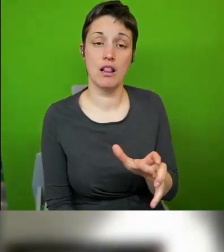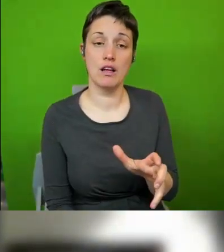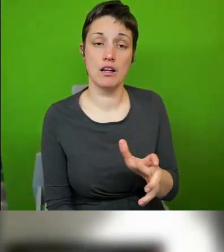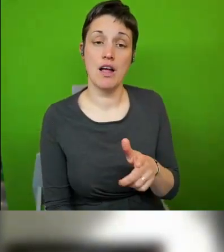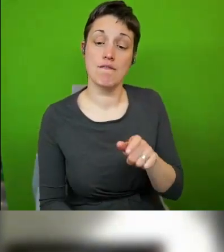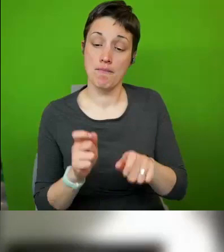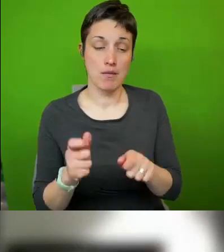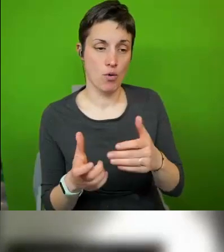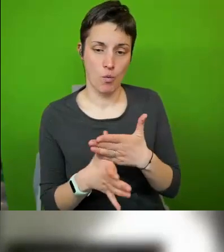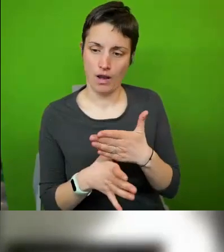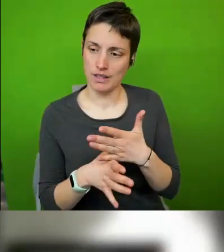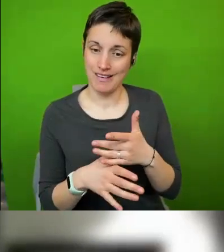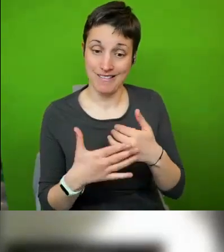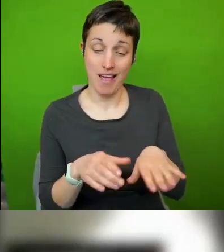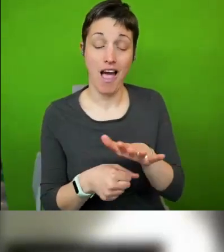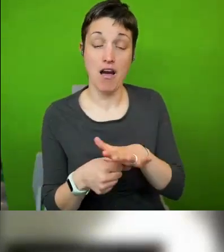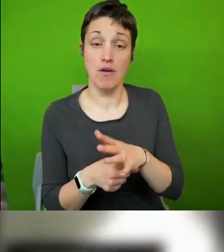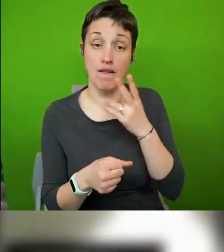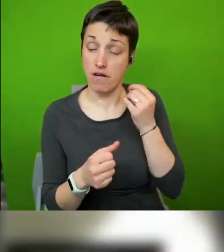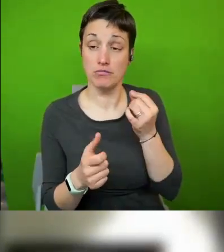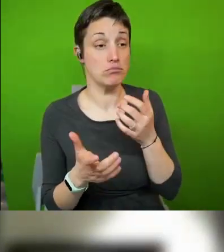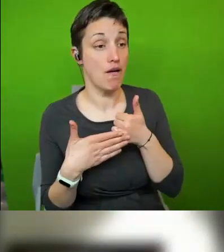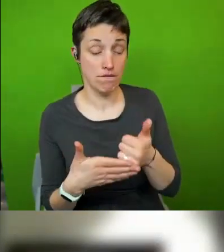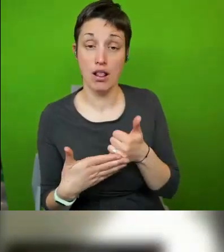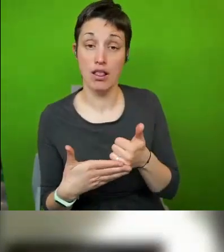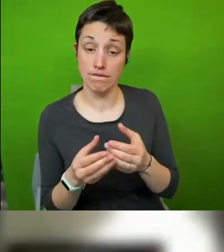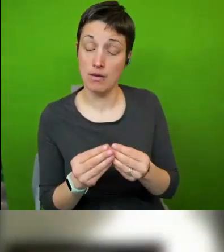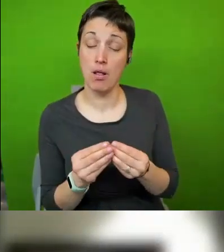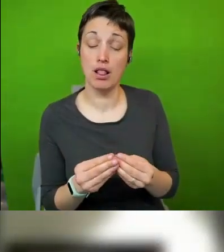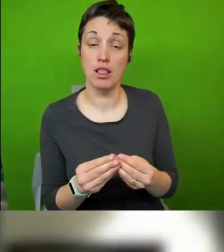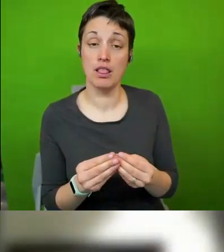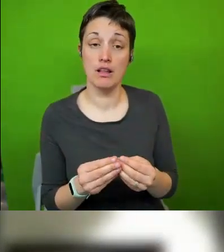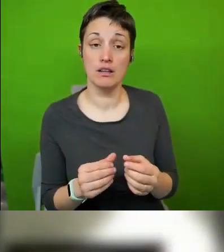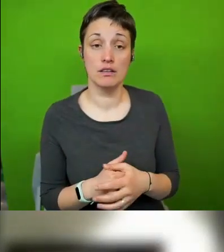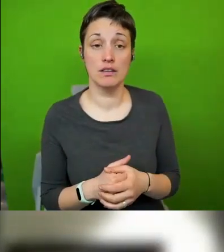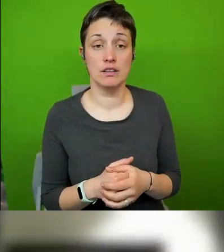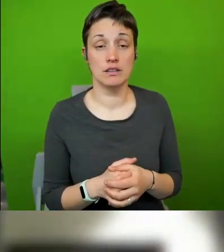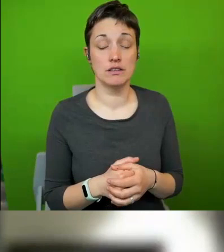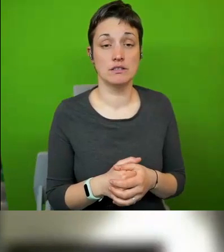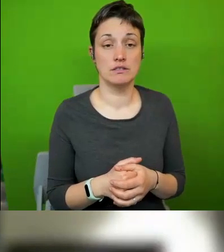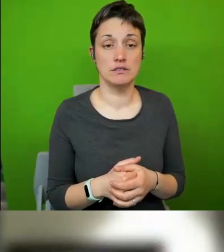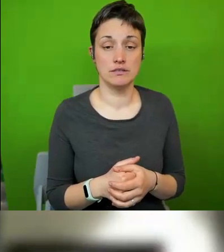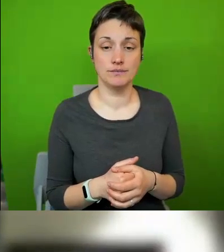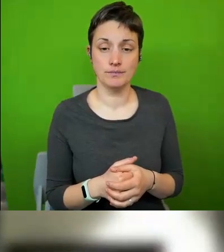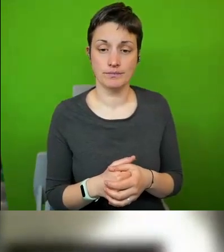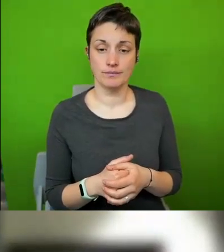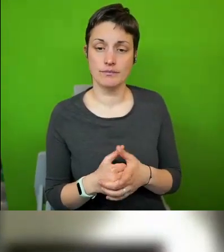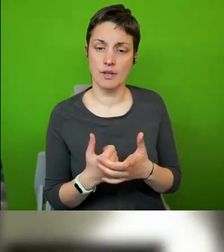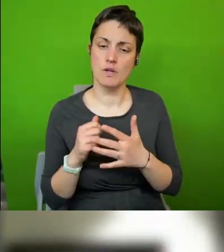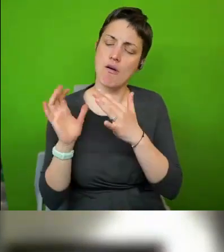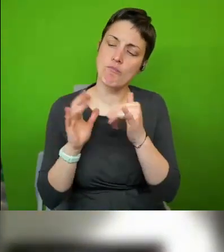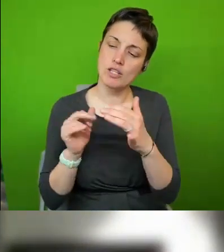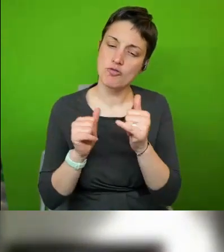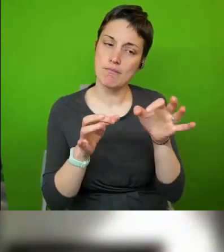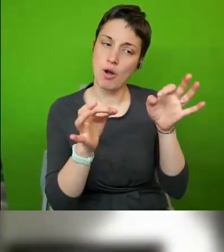in the field find very helpful uh and find very valuable so it's monitoring political essentially puts recommendations to